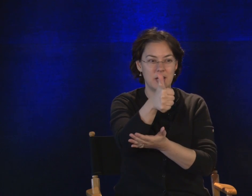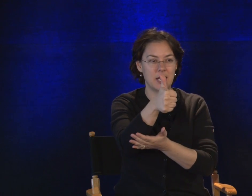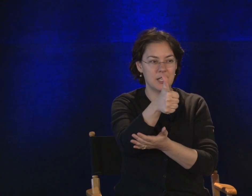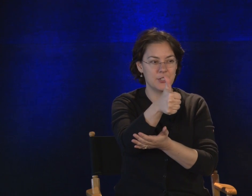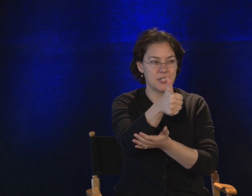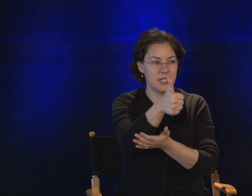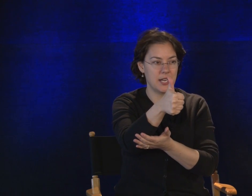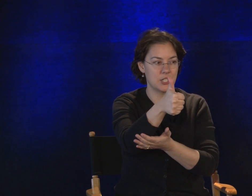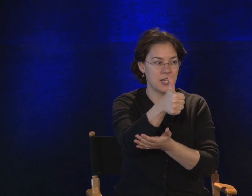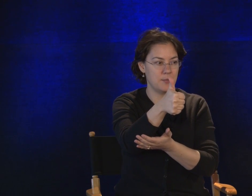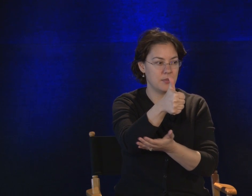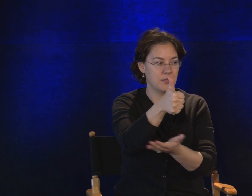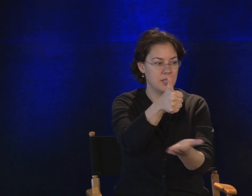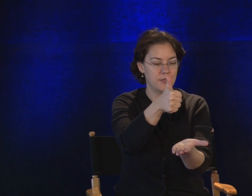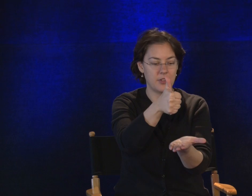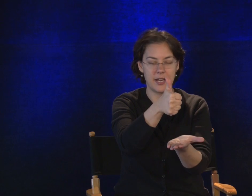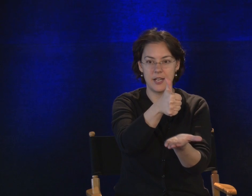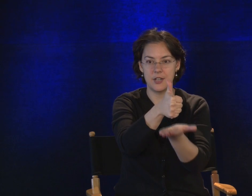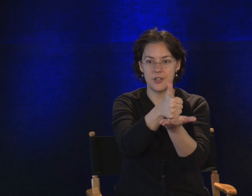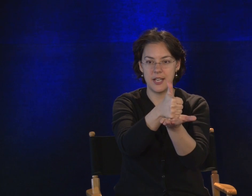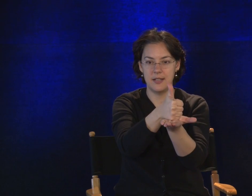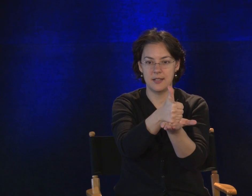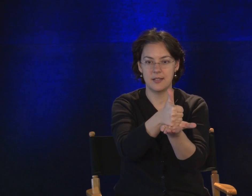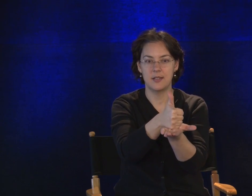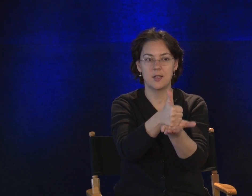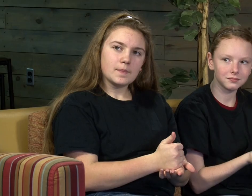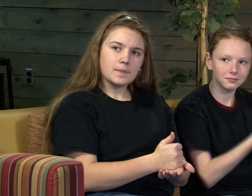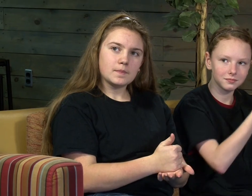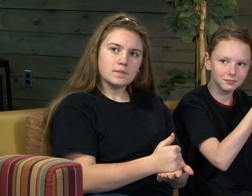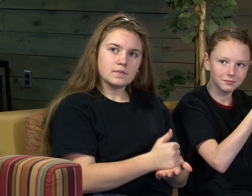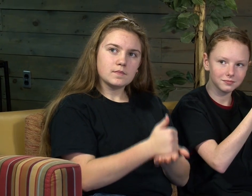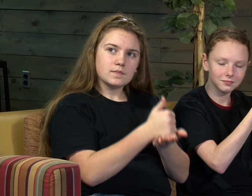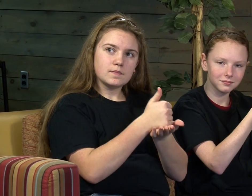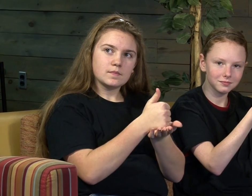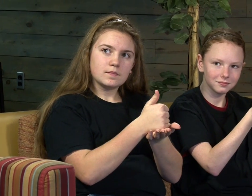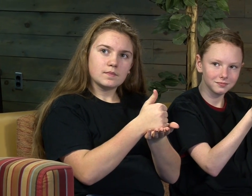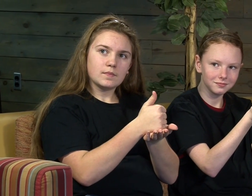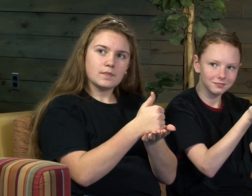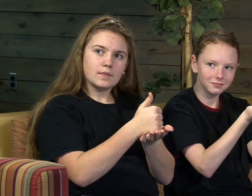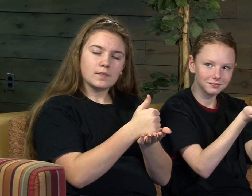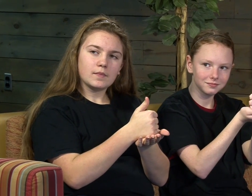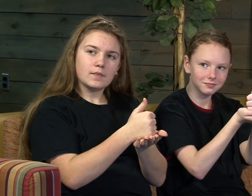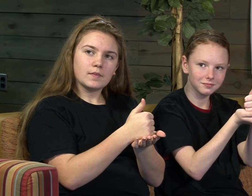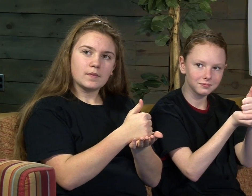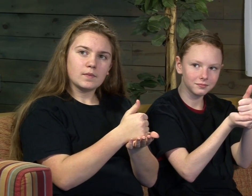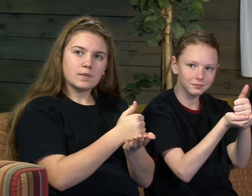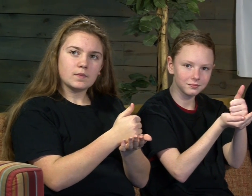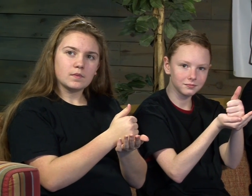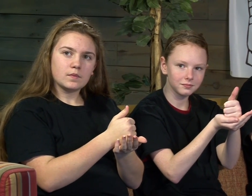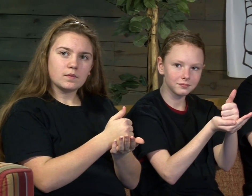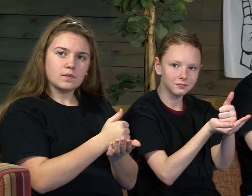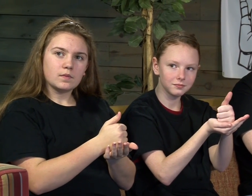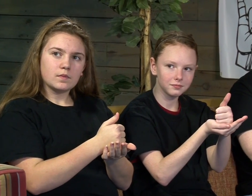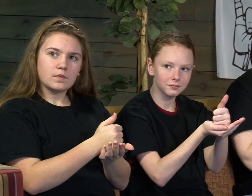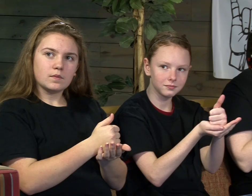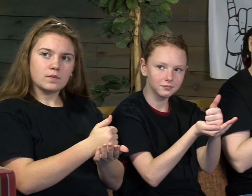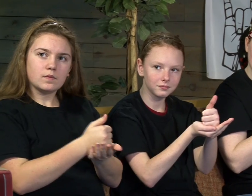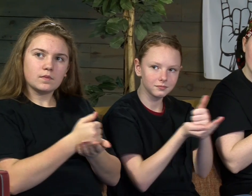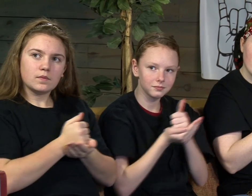One hand. Your ten hand shape. Flat hand underneath. Pushing it up. Okay. From you to me.